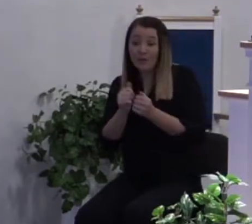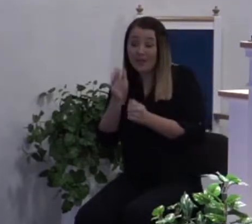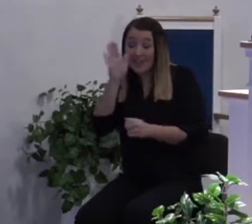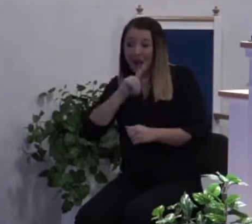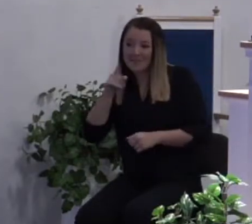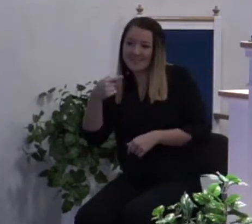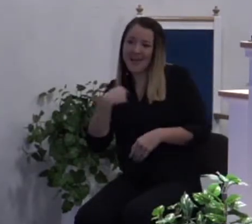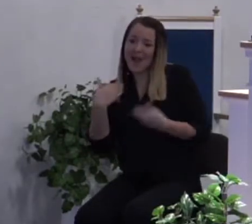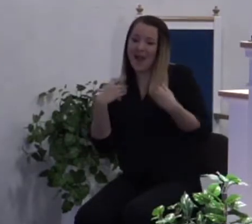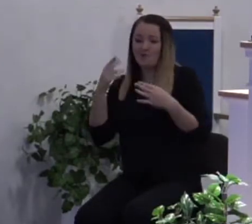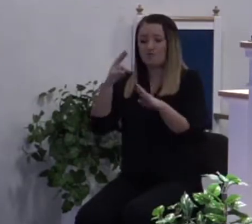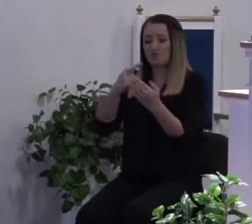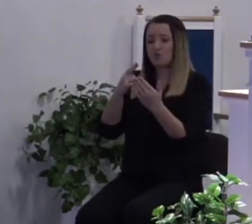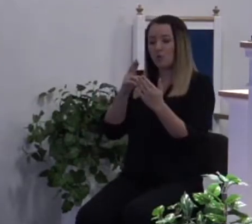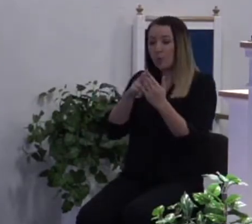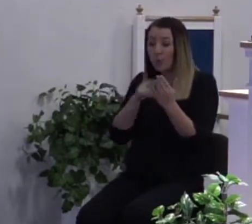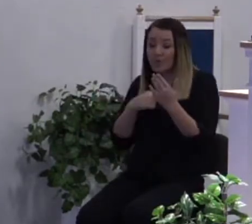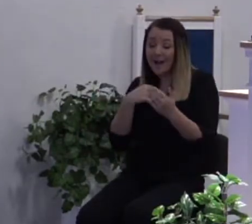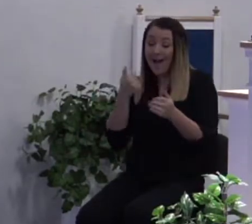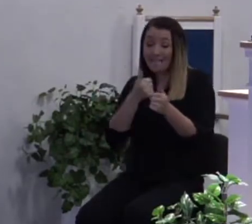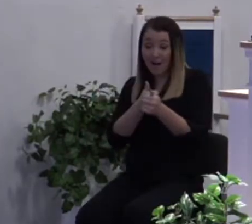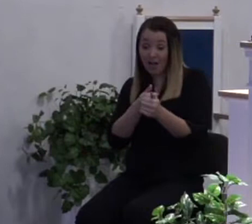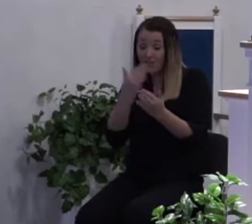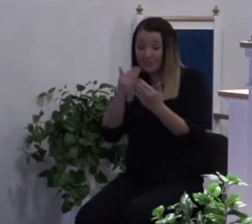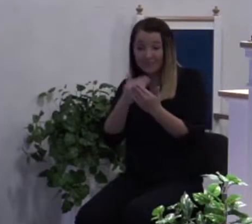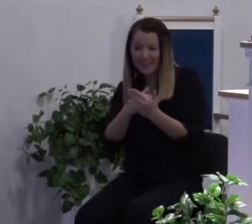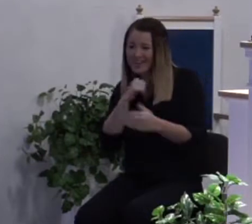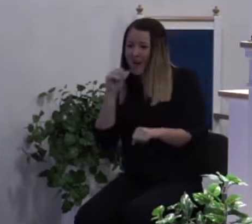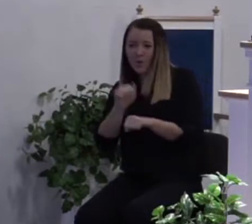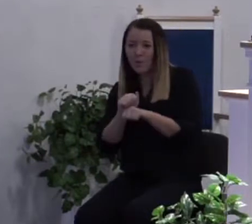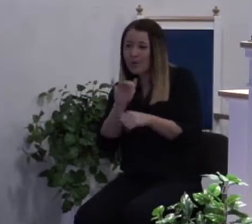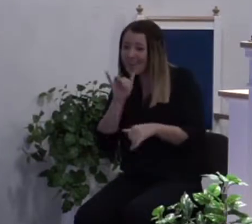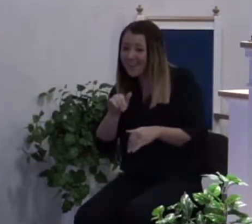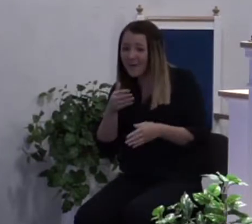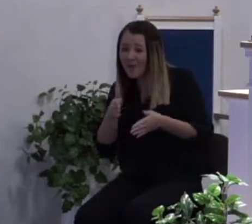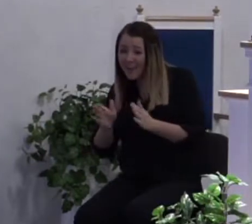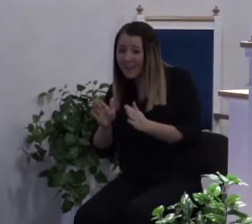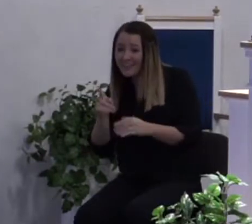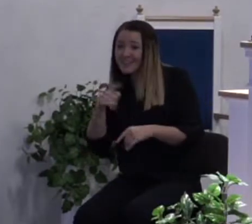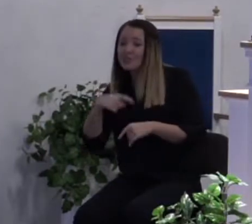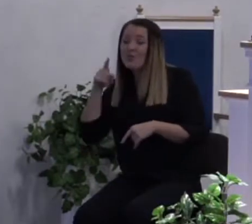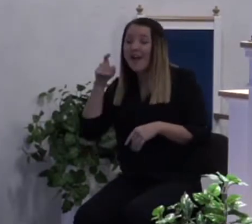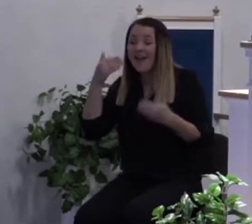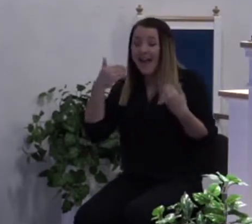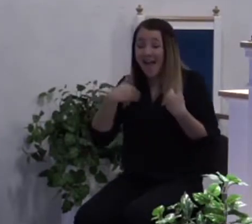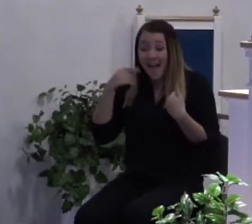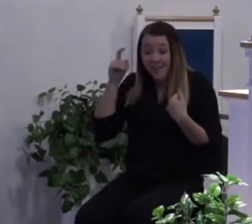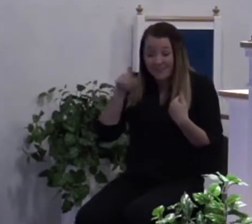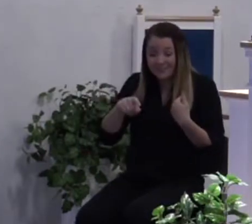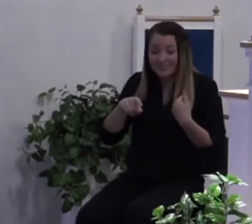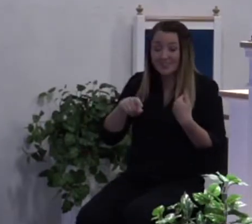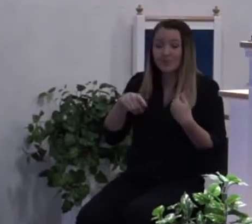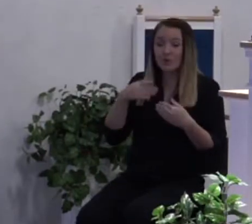of rules that I follow. It doesn't work that way. You have to go by the list that he has.